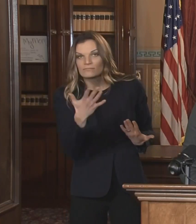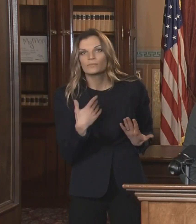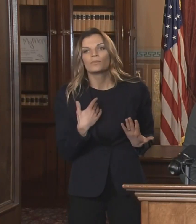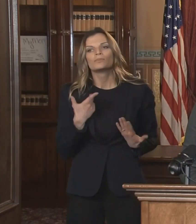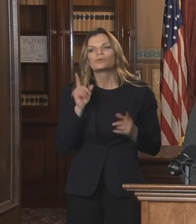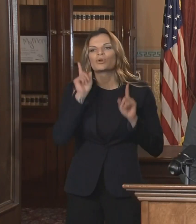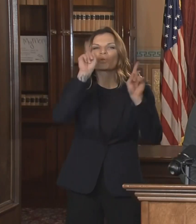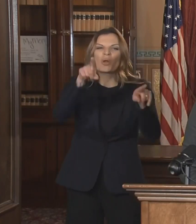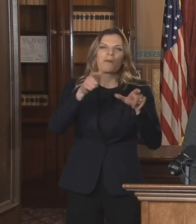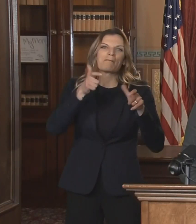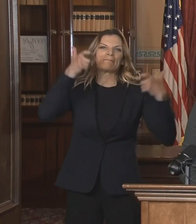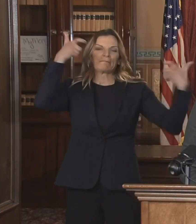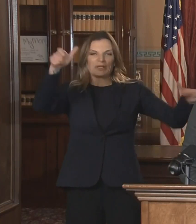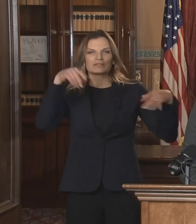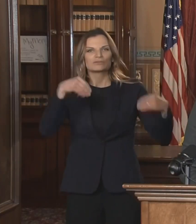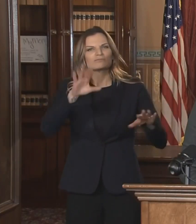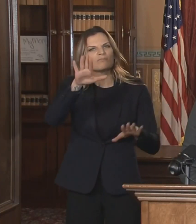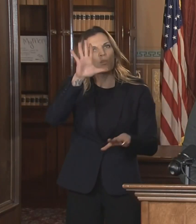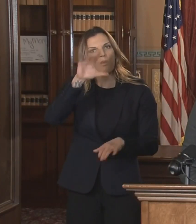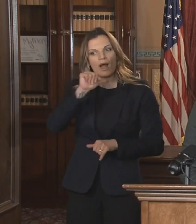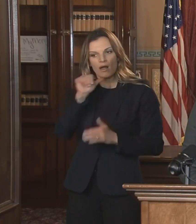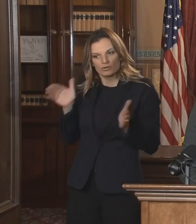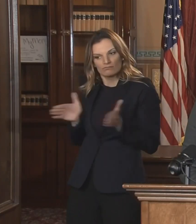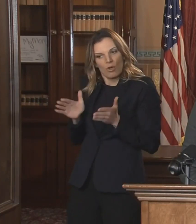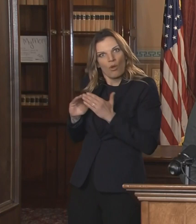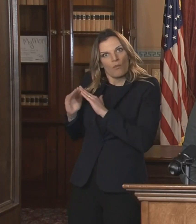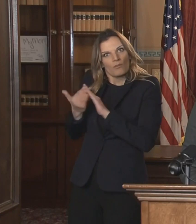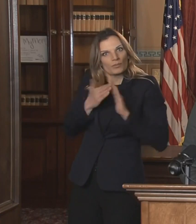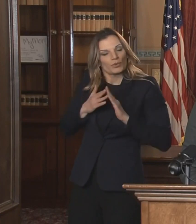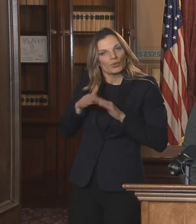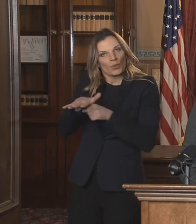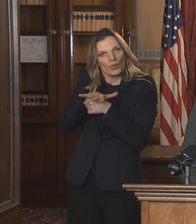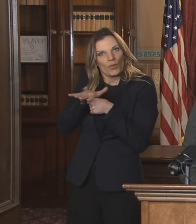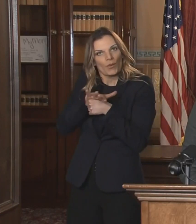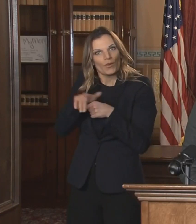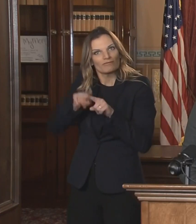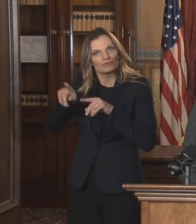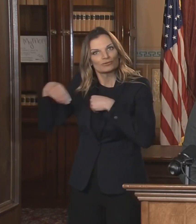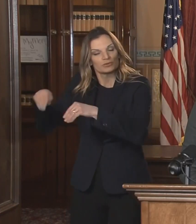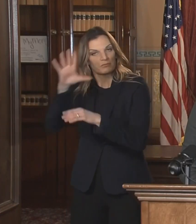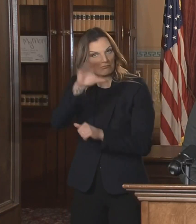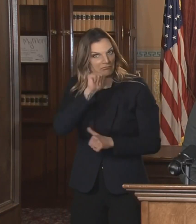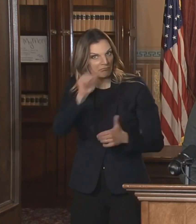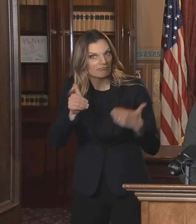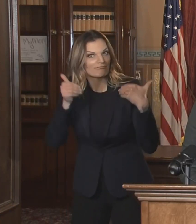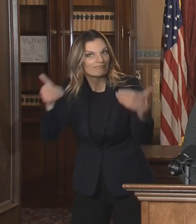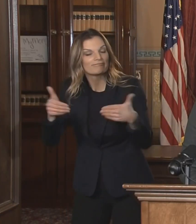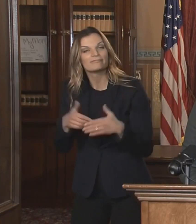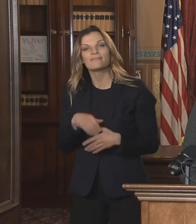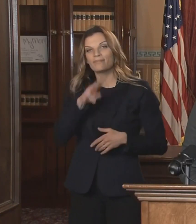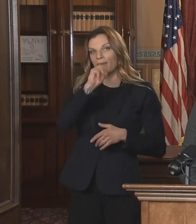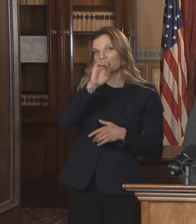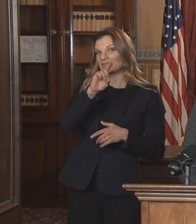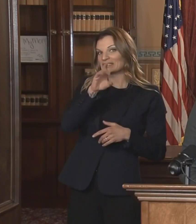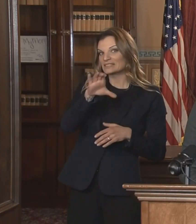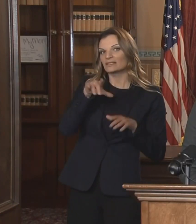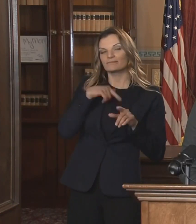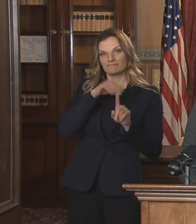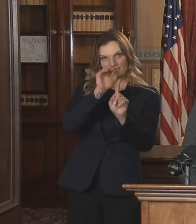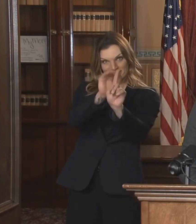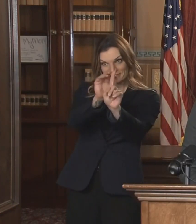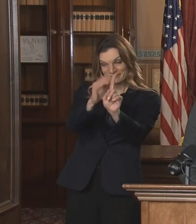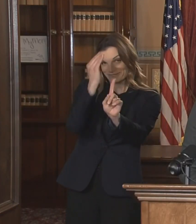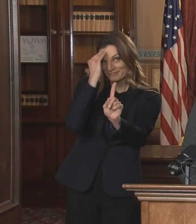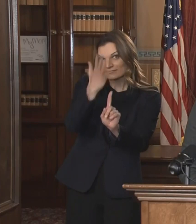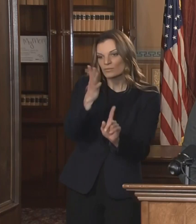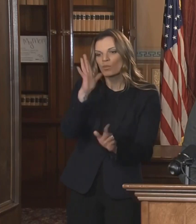community. Last week, the MEDC launched the Support Local campaign reminding Michiganders to shop small